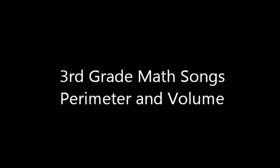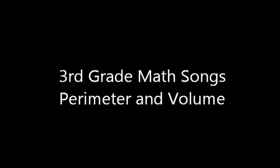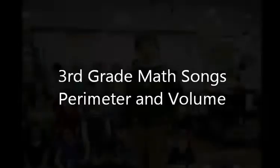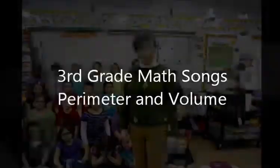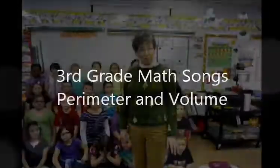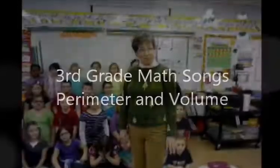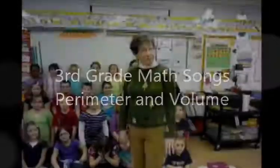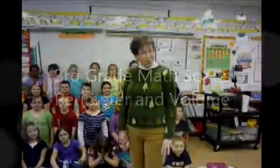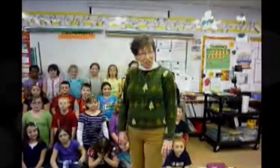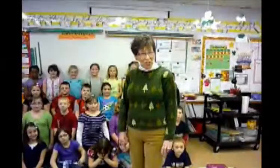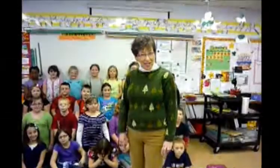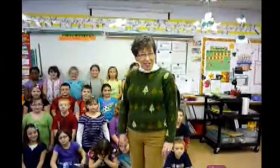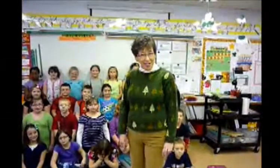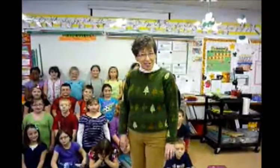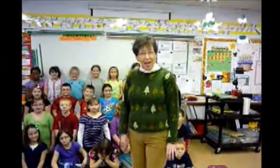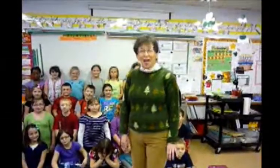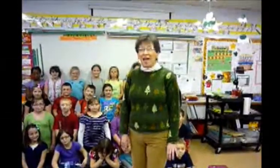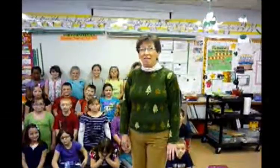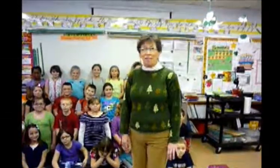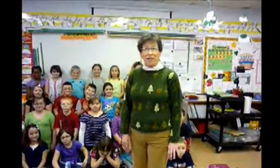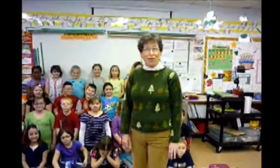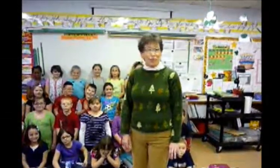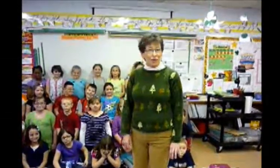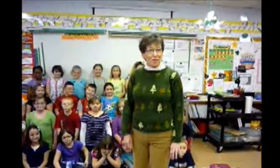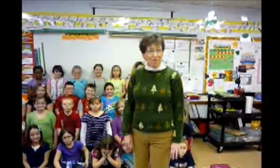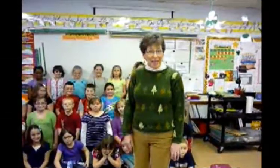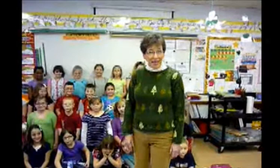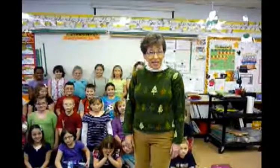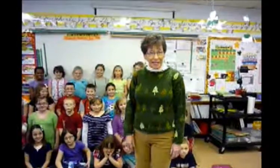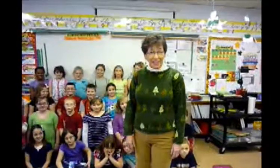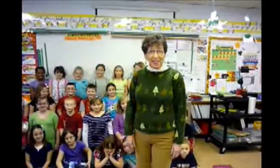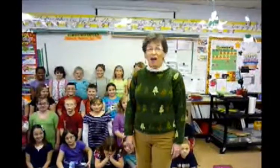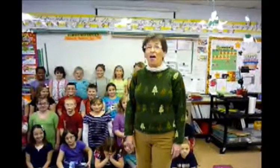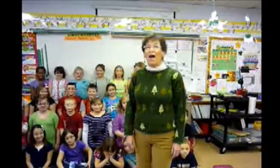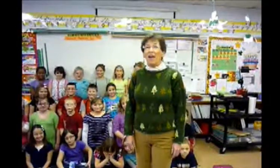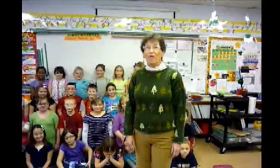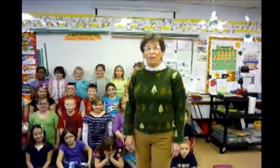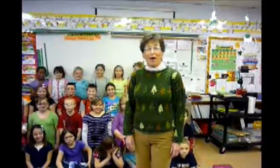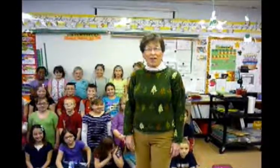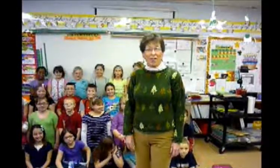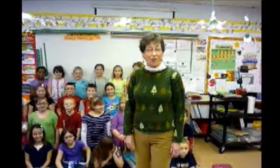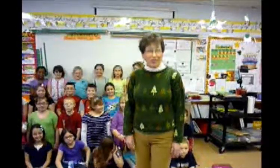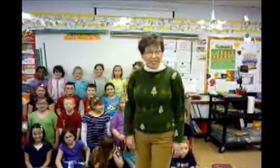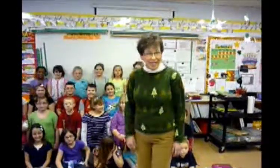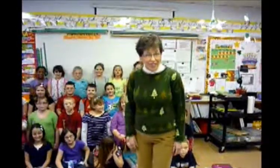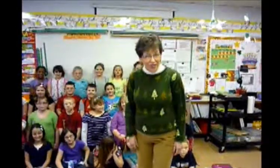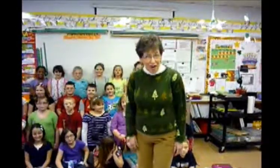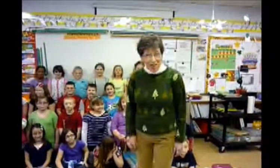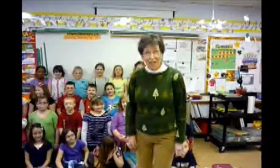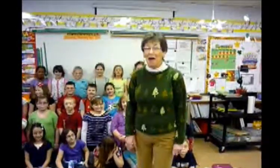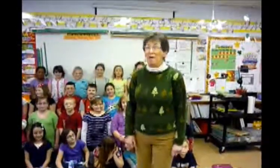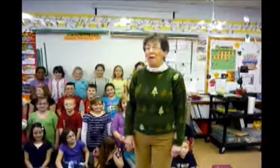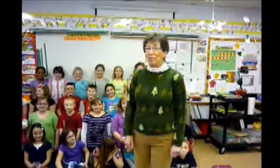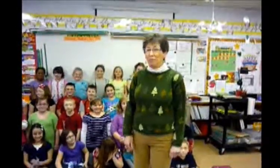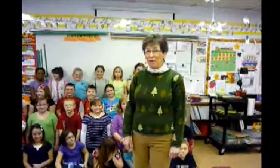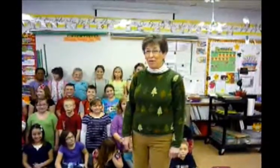My name is Mrs. Shank and my third grade math classes are going to sing a song about perimeter